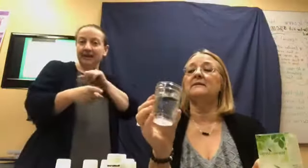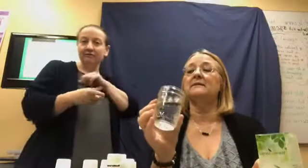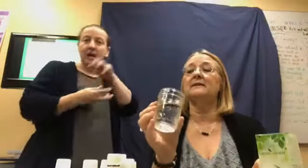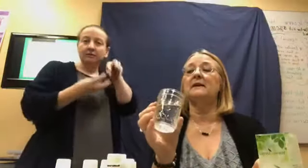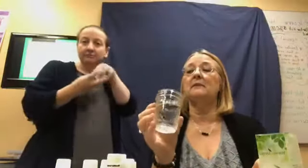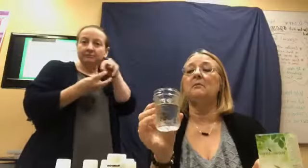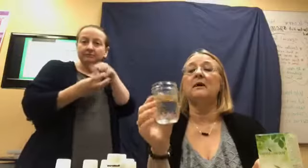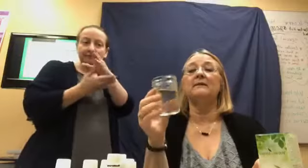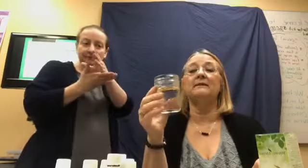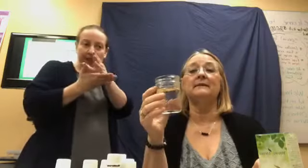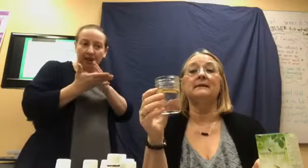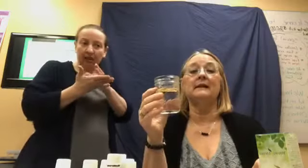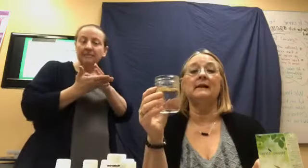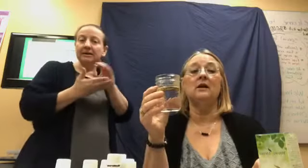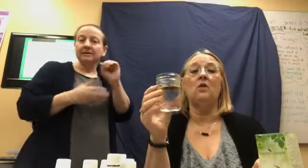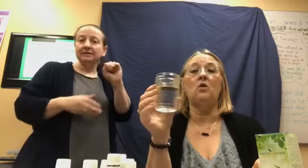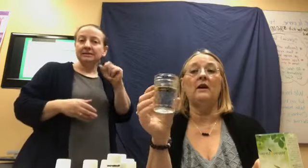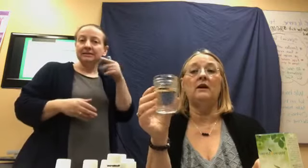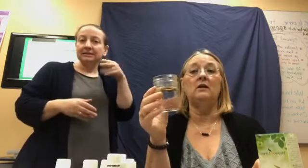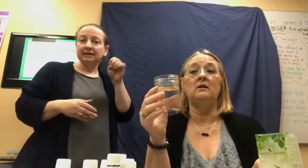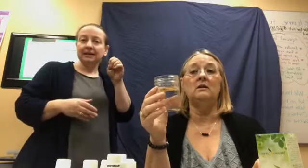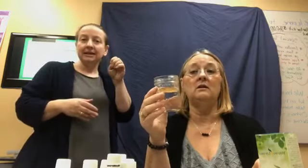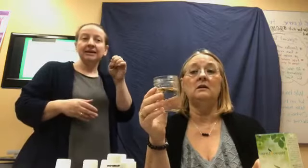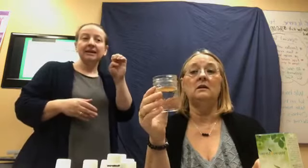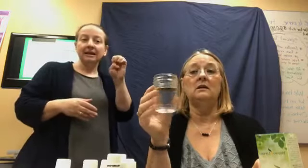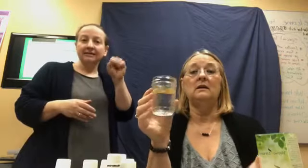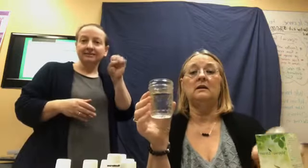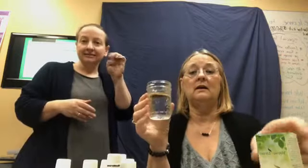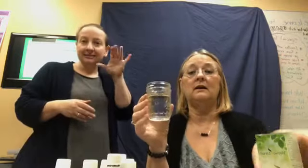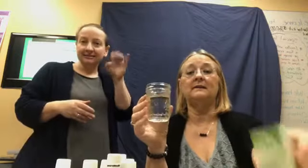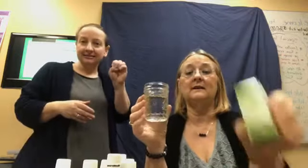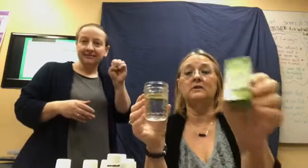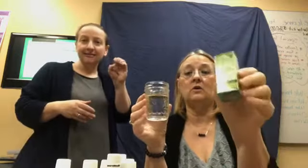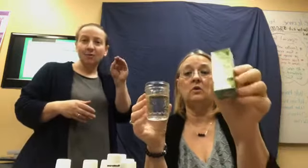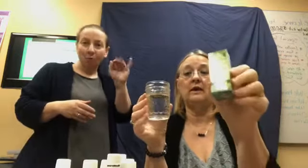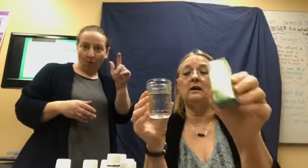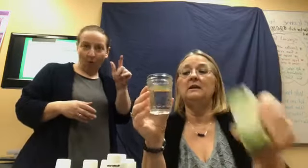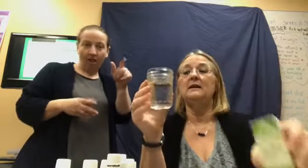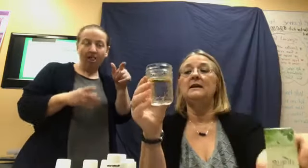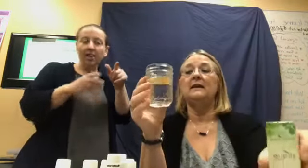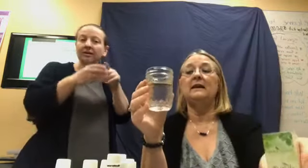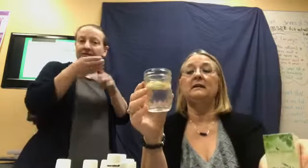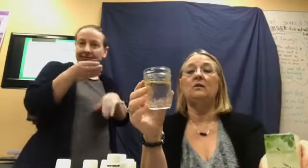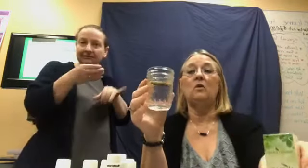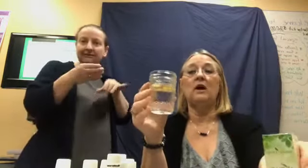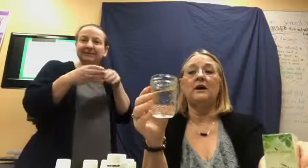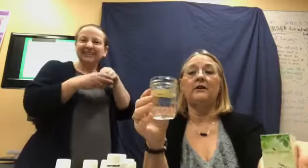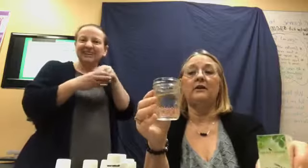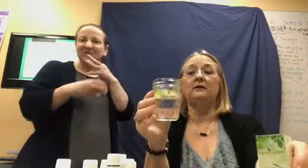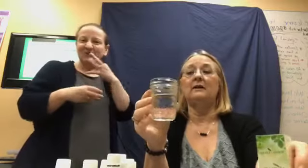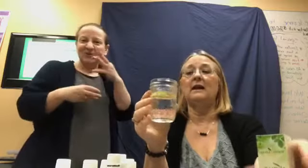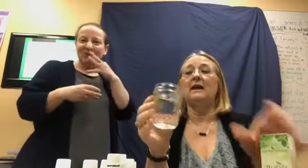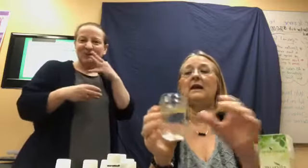some sleek oil, essential oil, in the water. And,